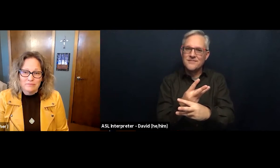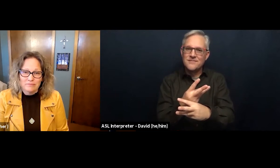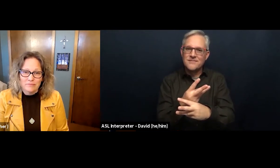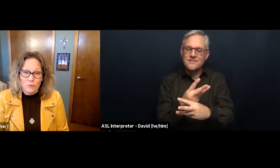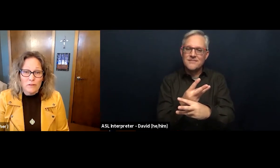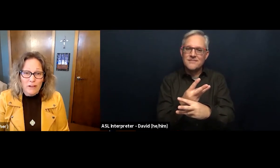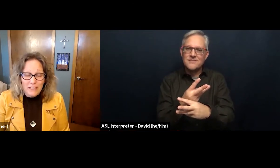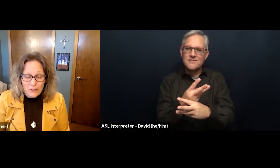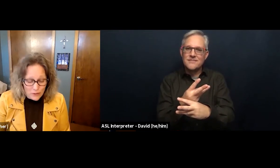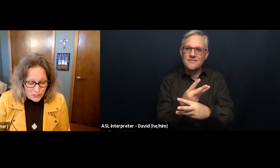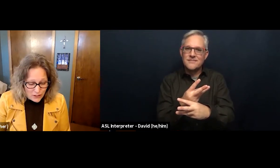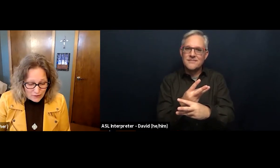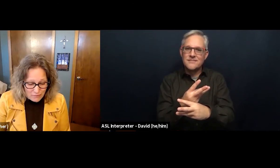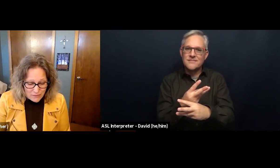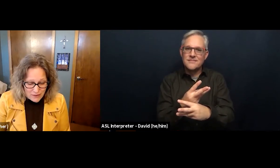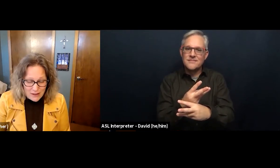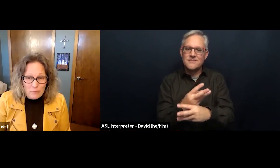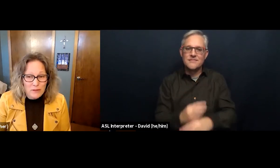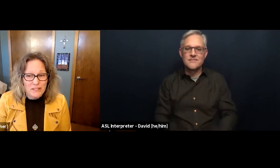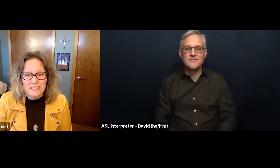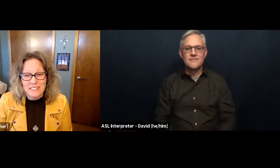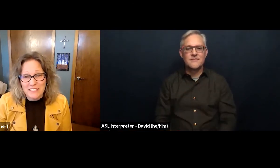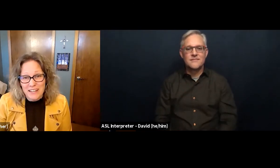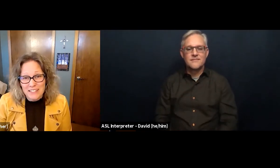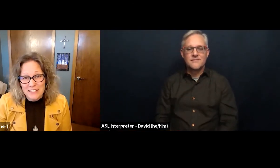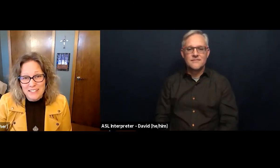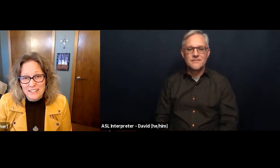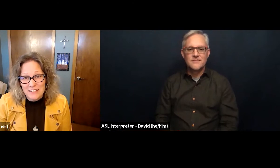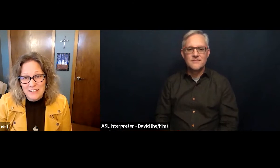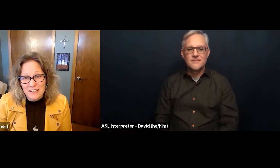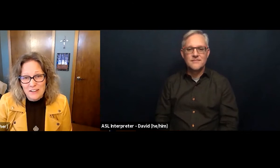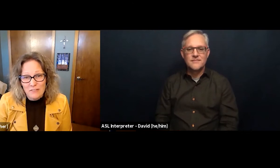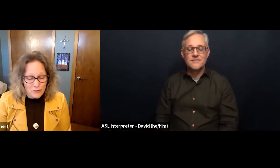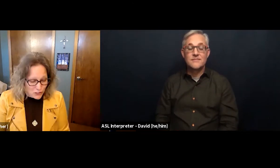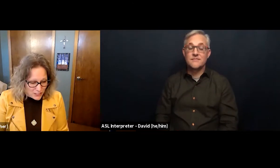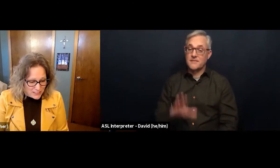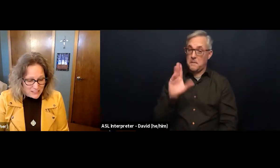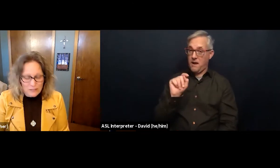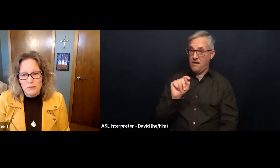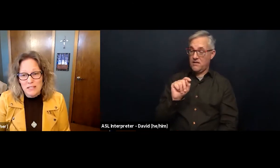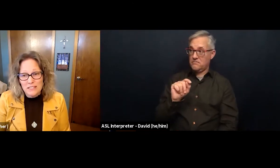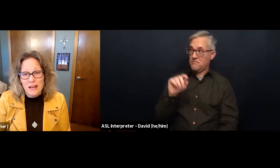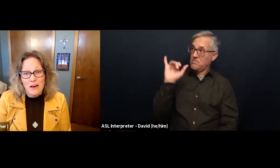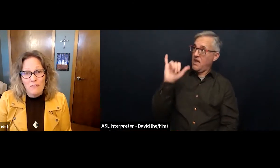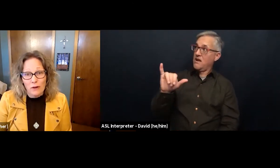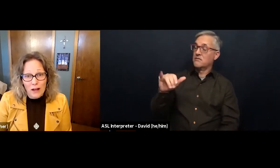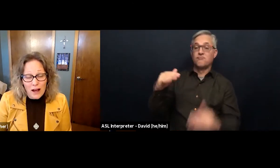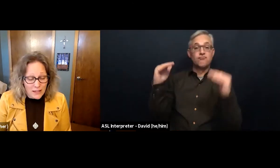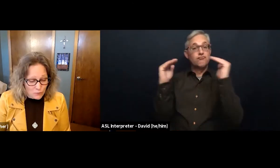we're invited to go and share with the success for justice and peace for God's